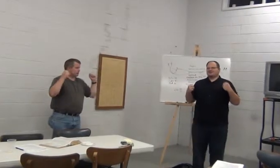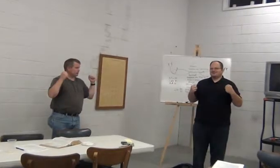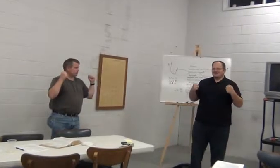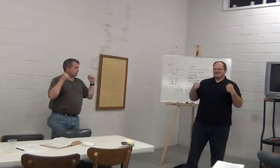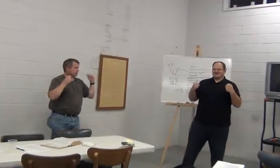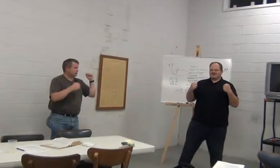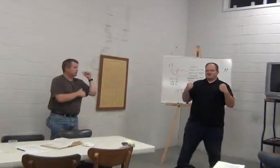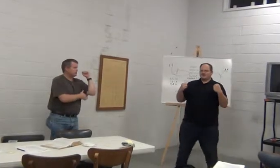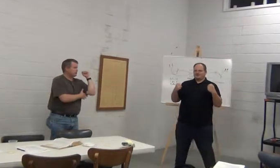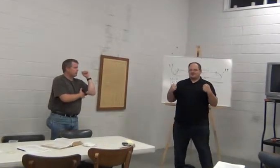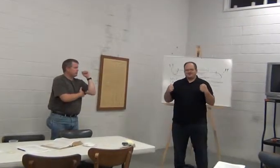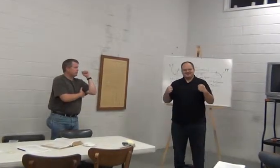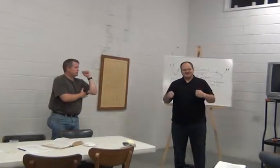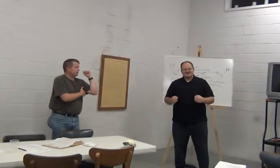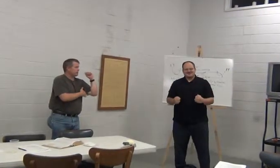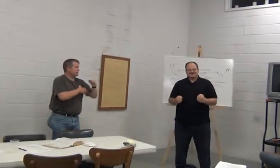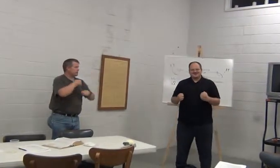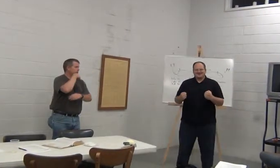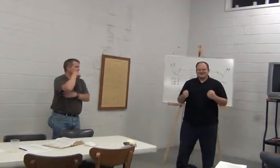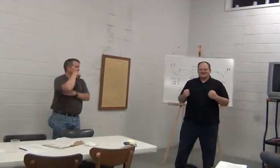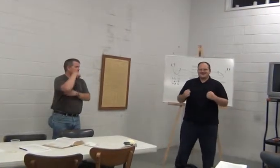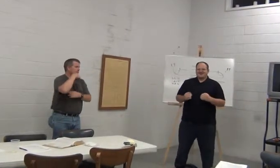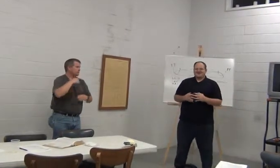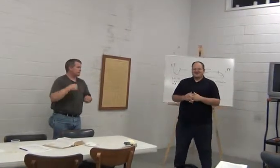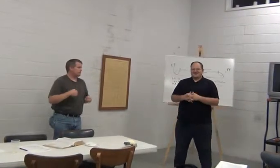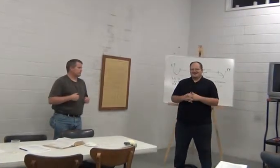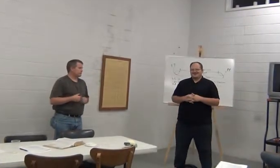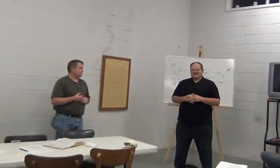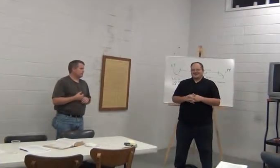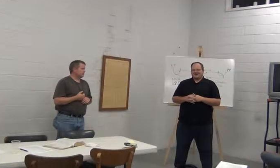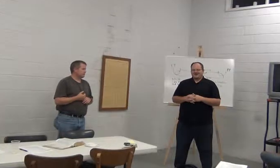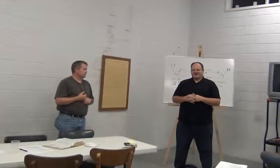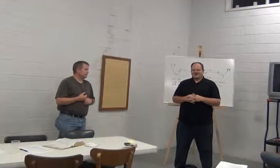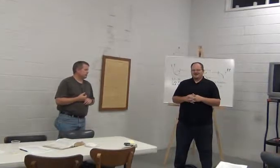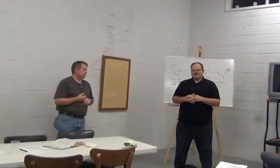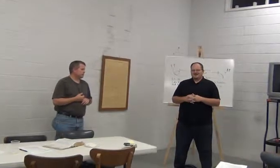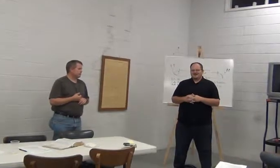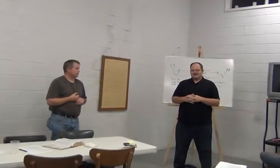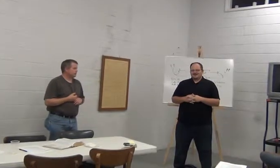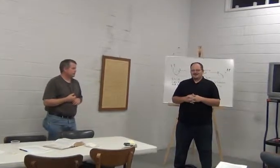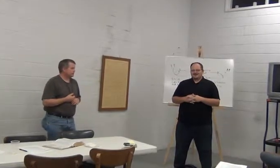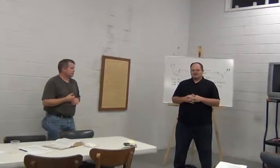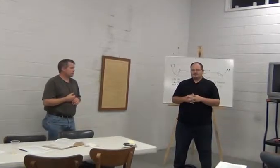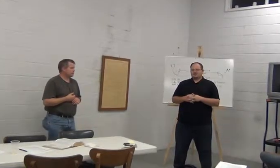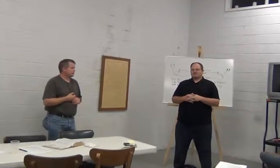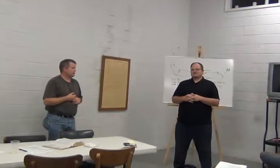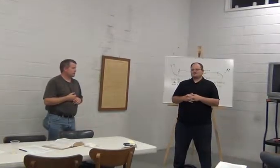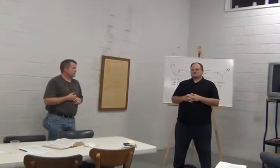Holy Ghost. You get weird about it, you know? All right. All right. And then number three is what?